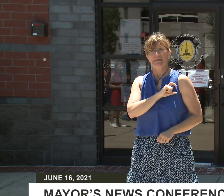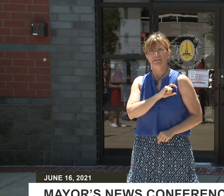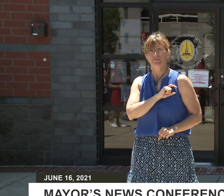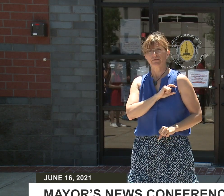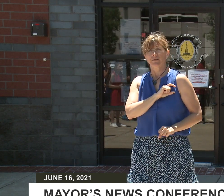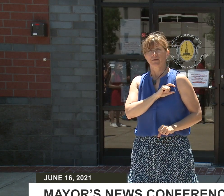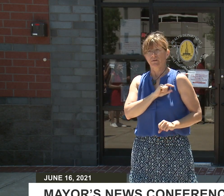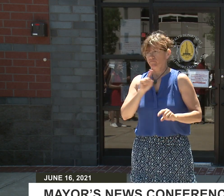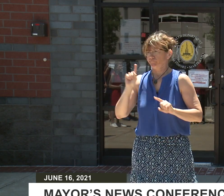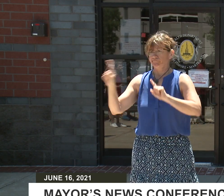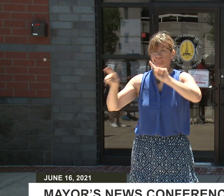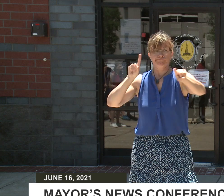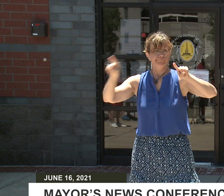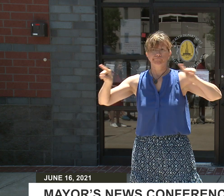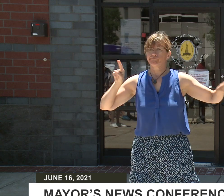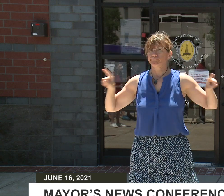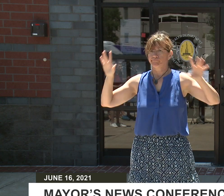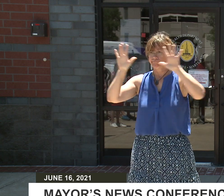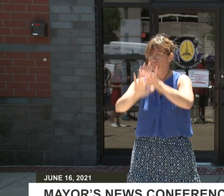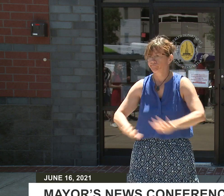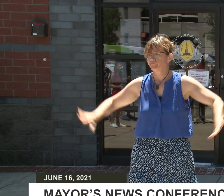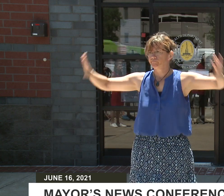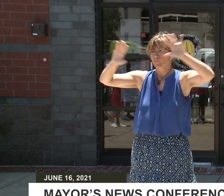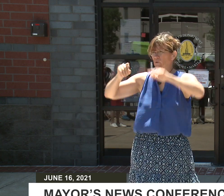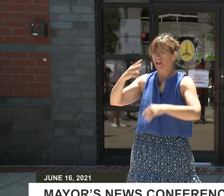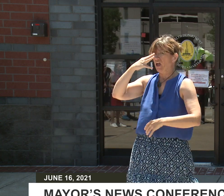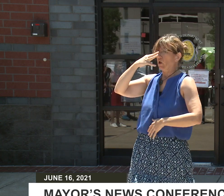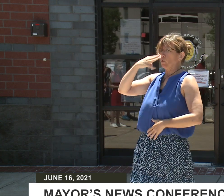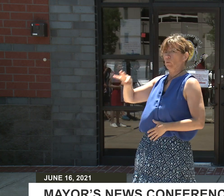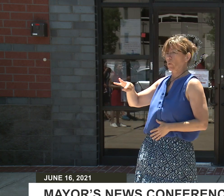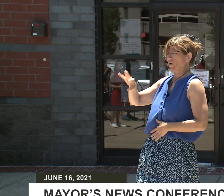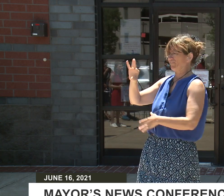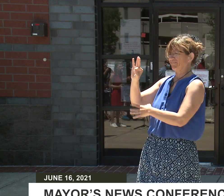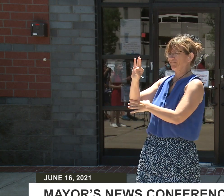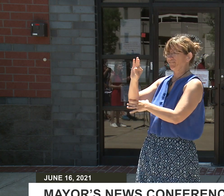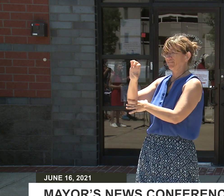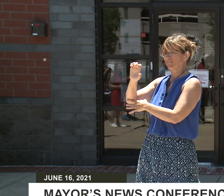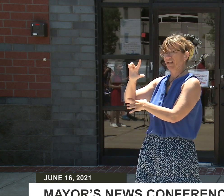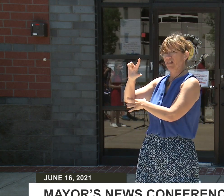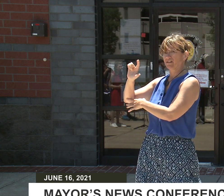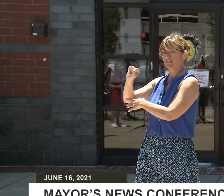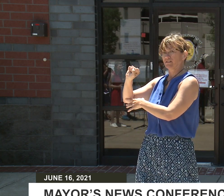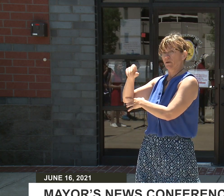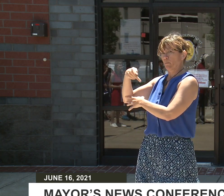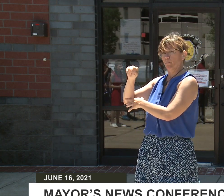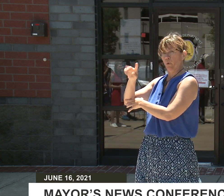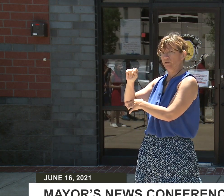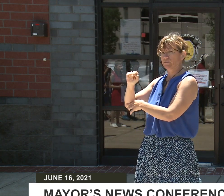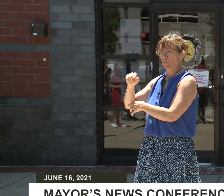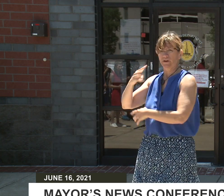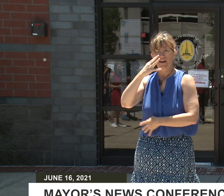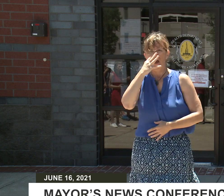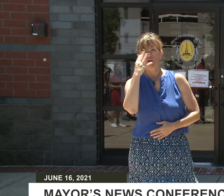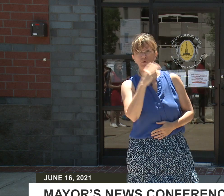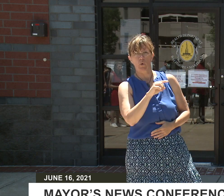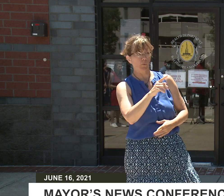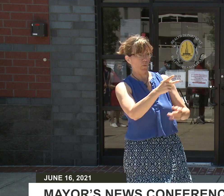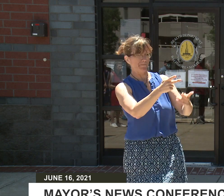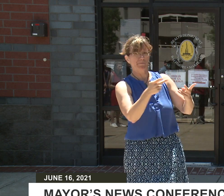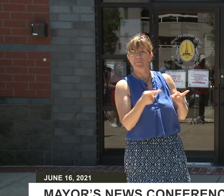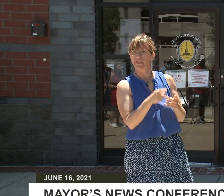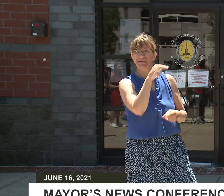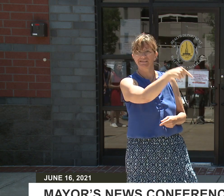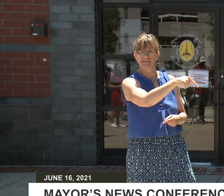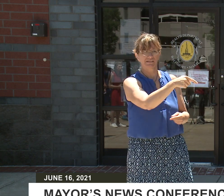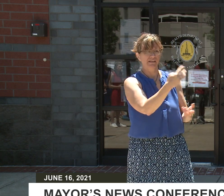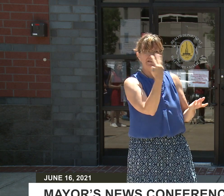going to ignore neighborhoods that have had multiple incidents of people dying. We're not going to ignore neighborhoods that have consistently had issues